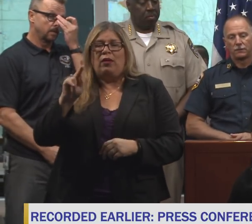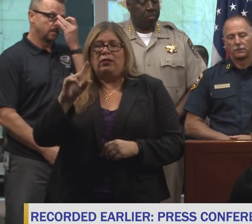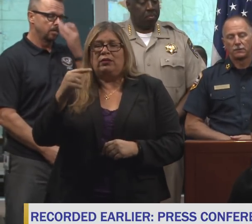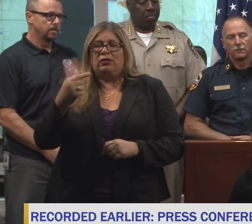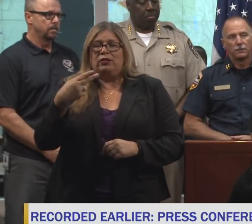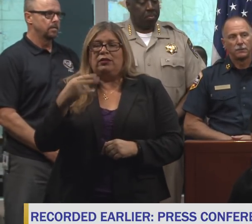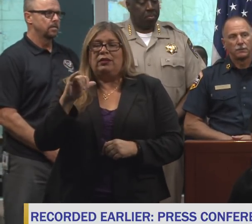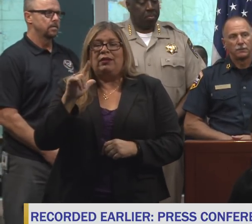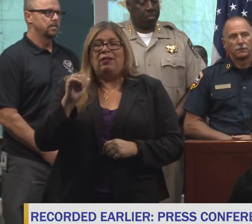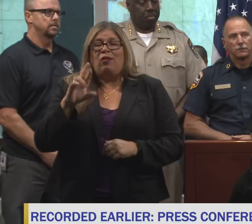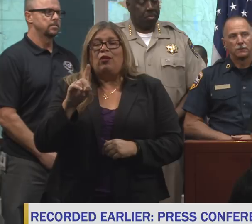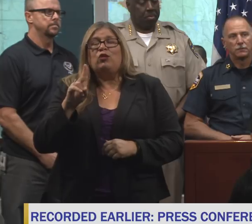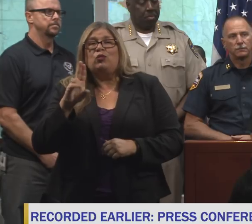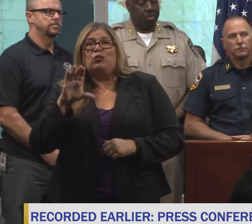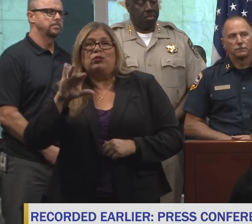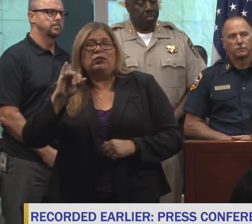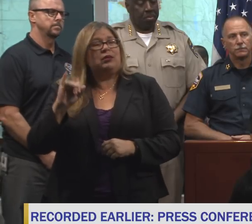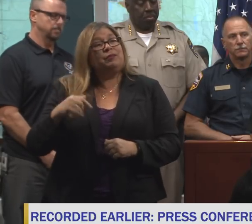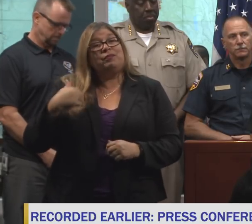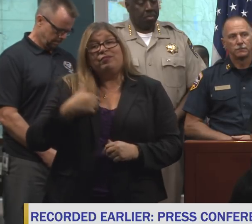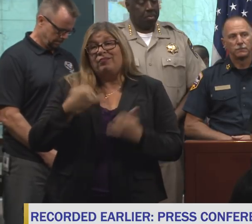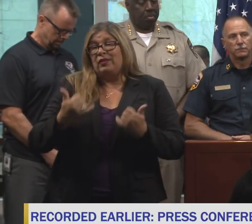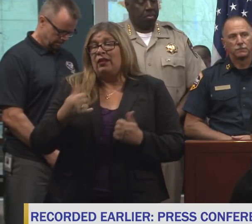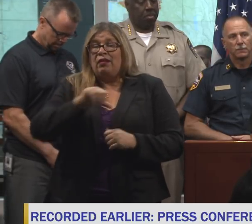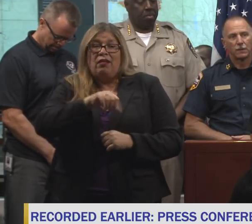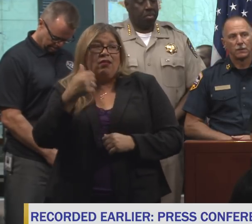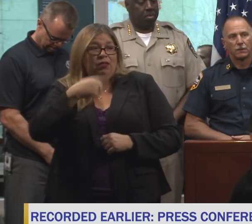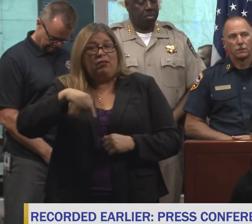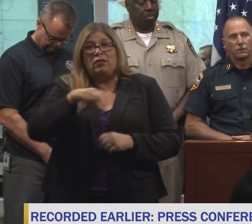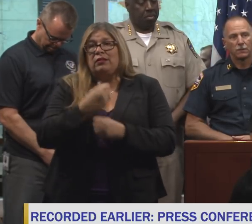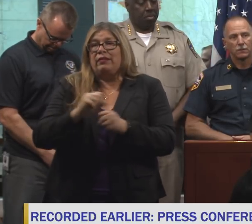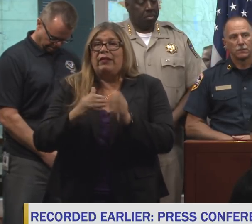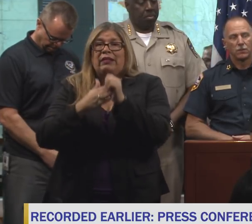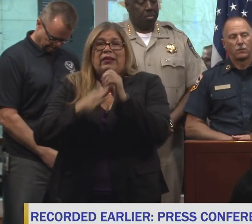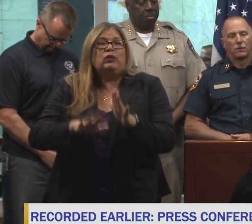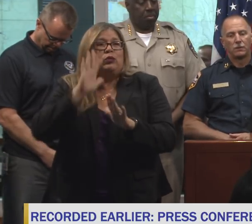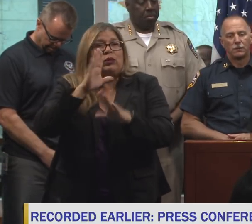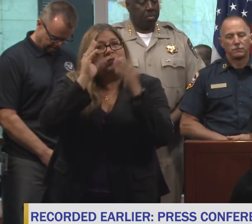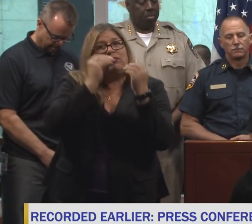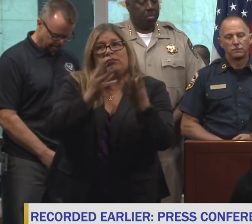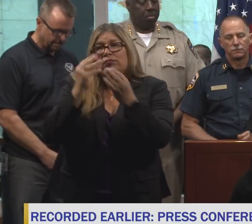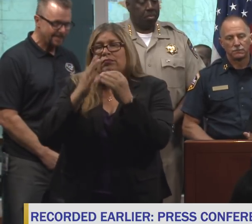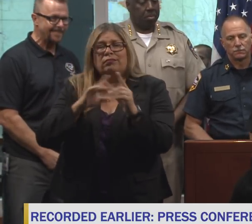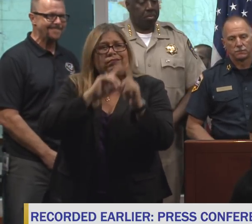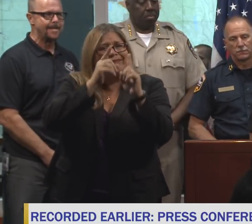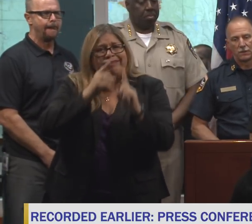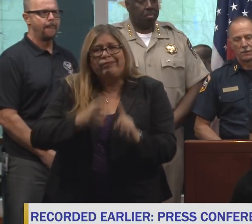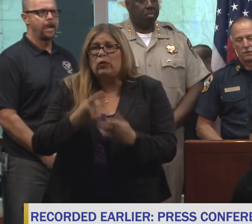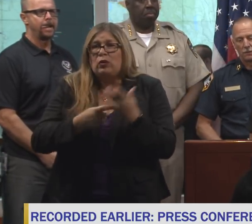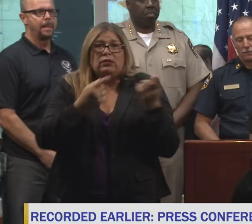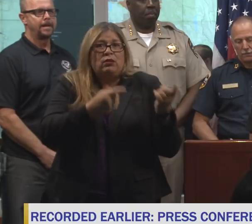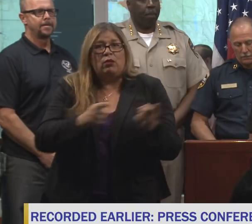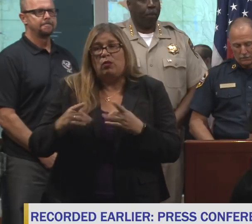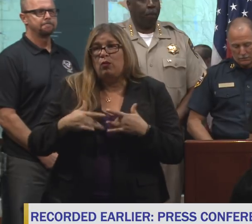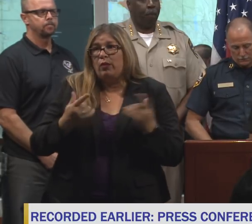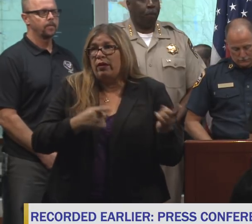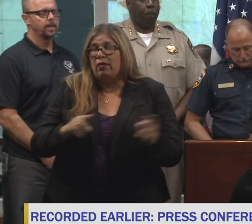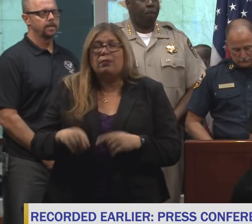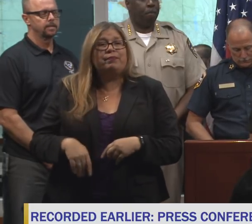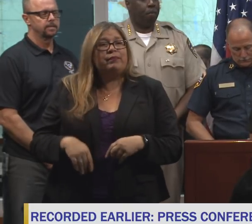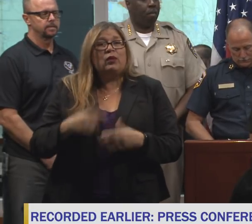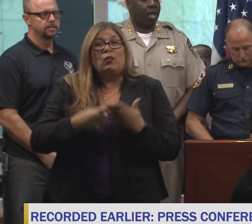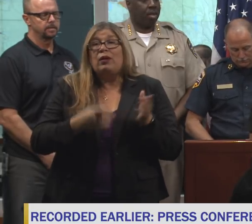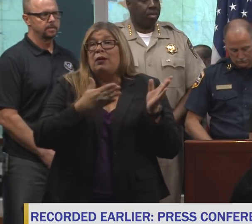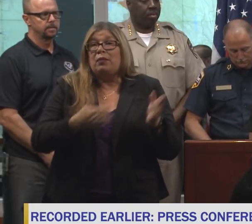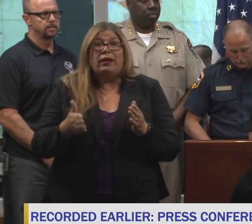other public safety leaders to give you an update specifically on what has been going on and what the plan is